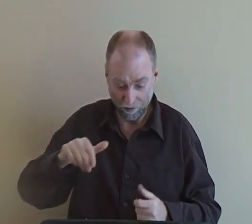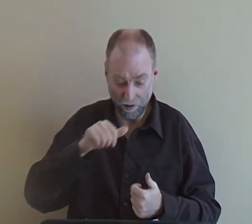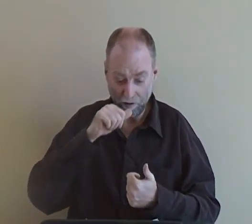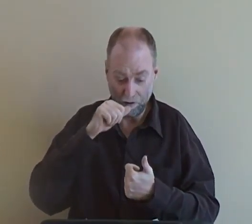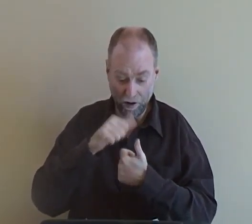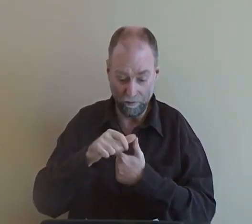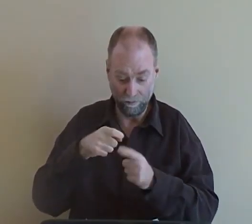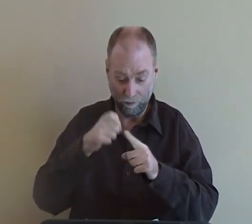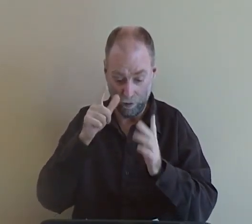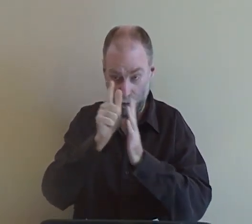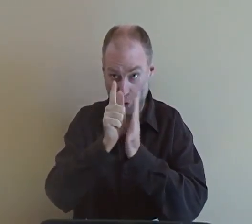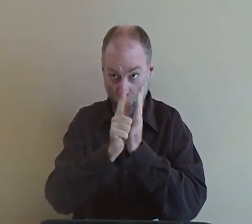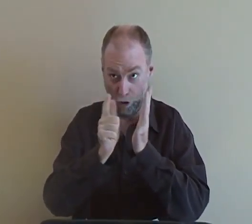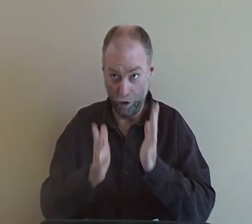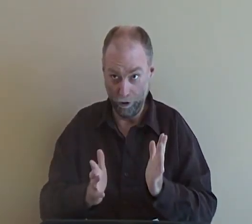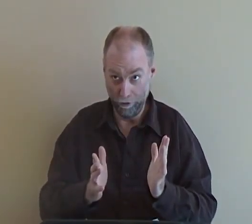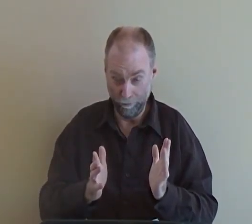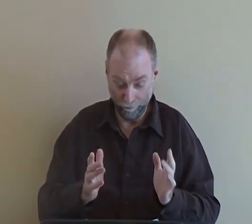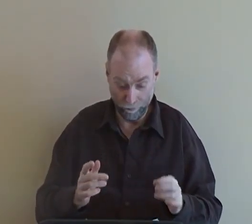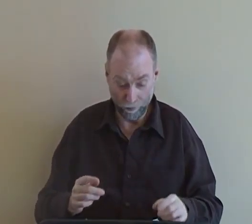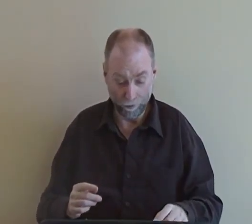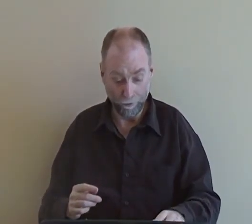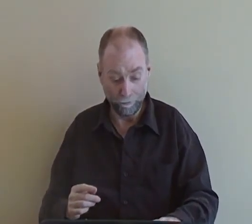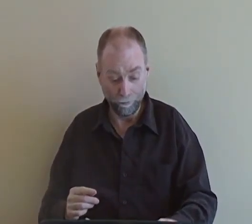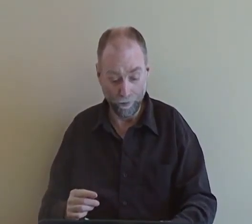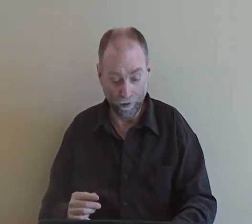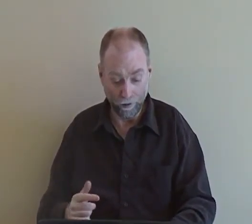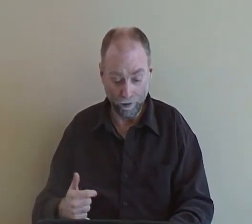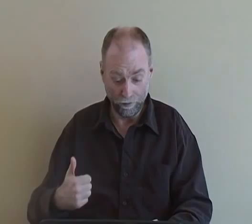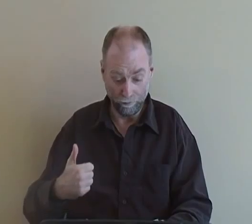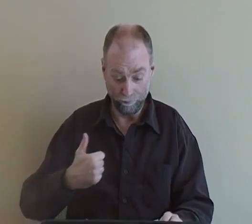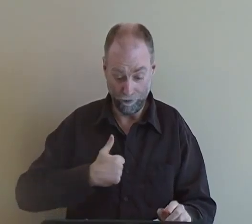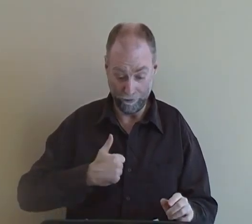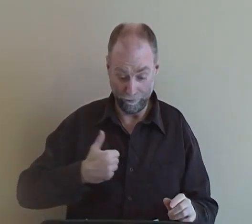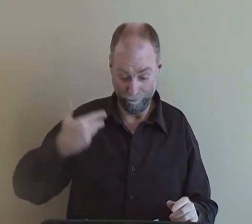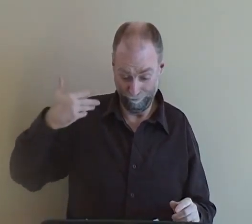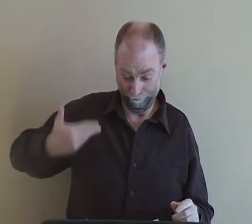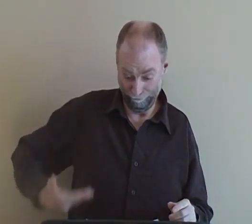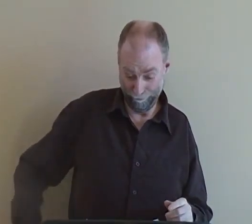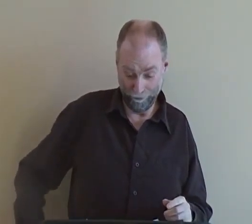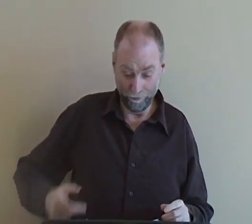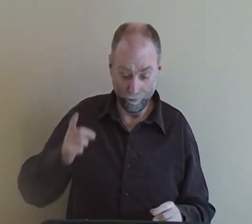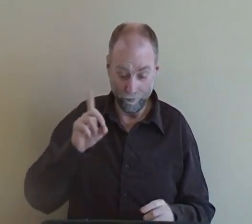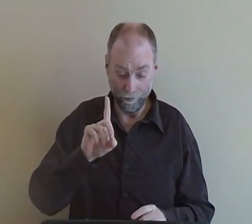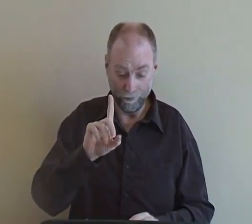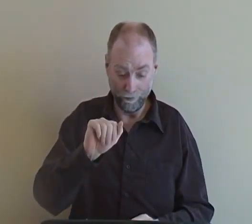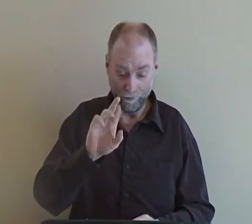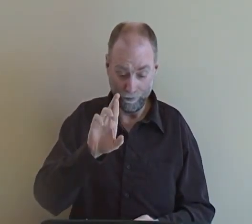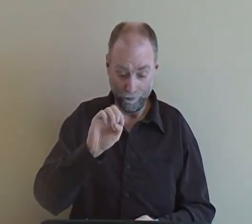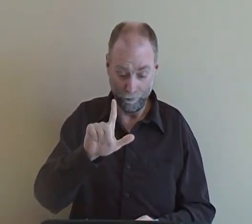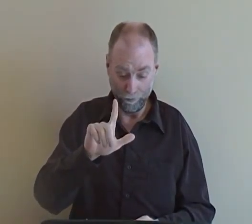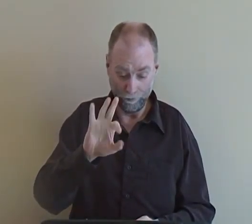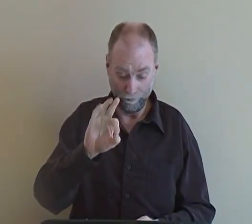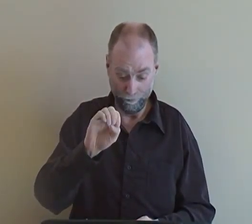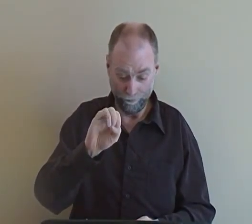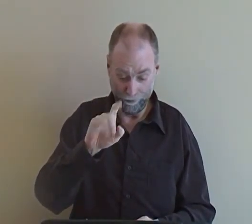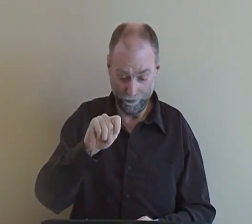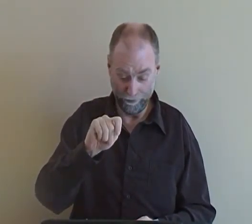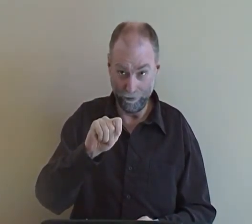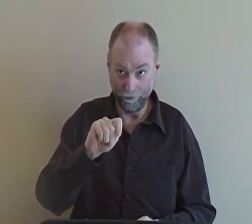enough in rural areas. There's a letter from the lawyer, myself, Daryl Fiat.